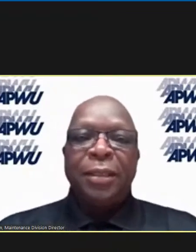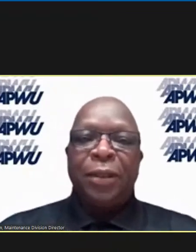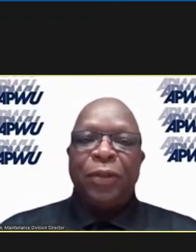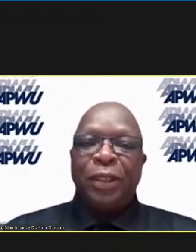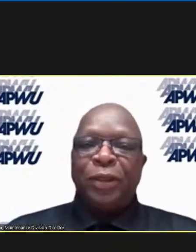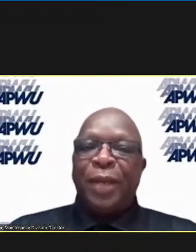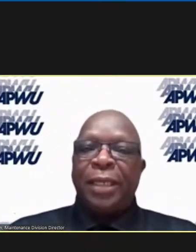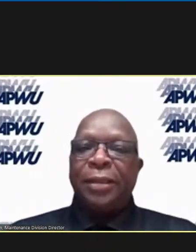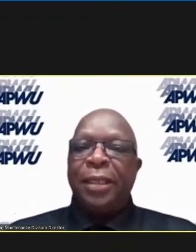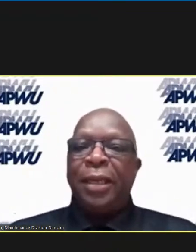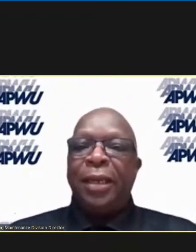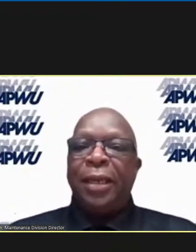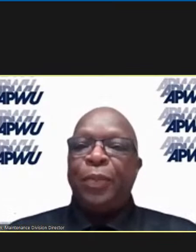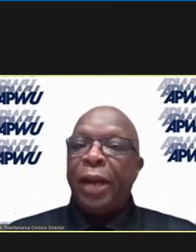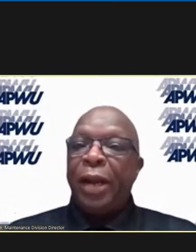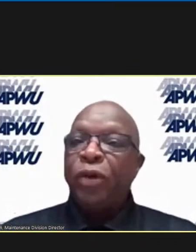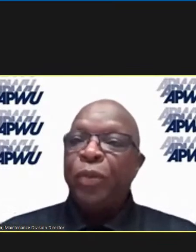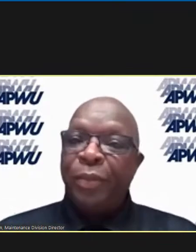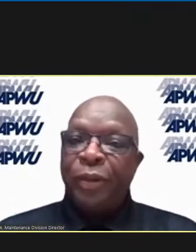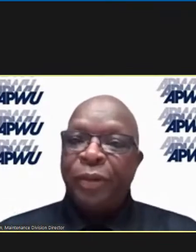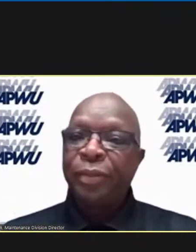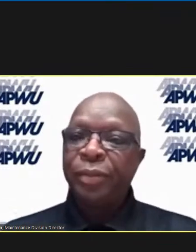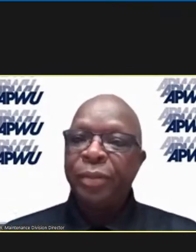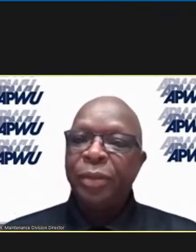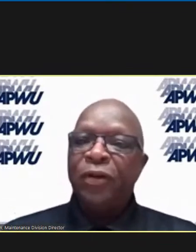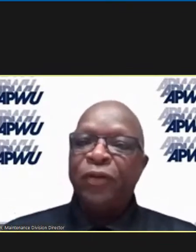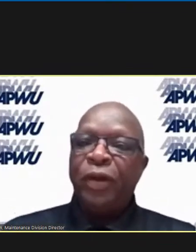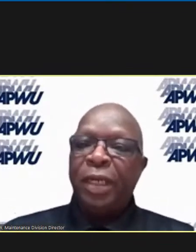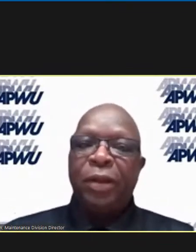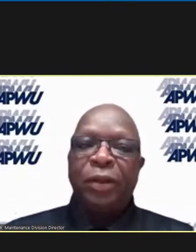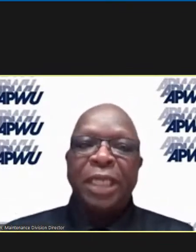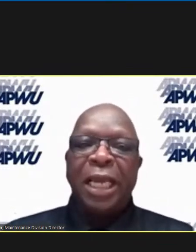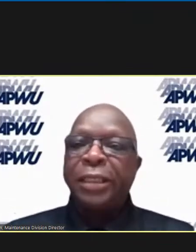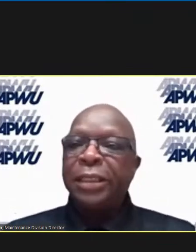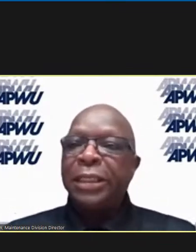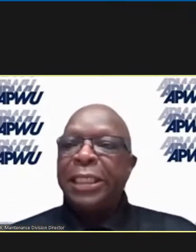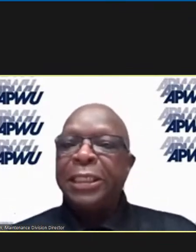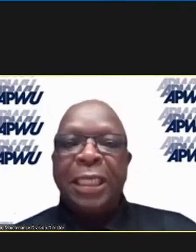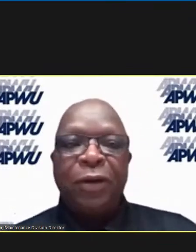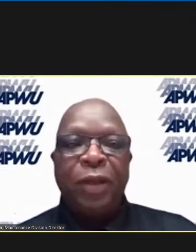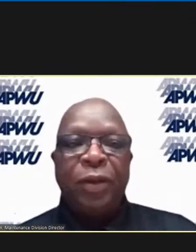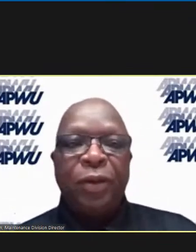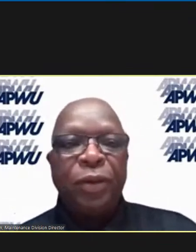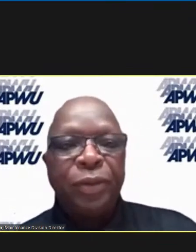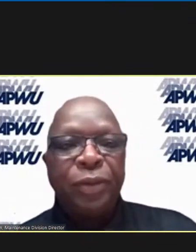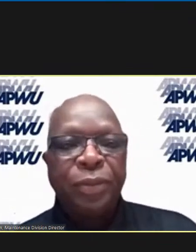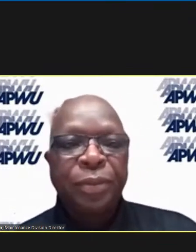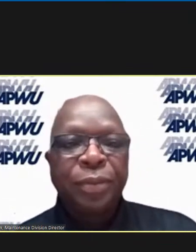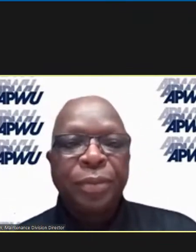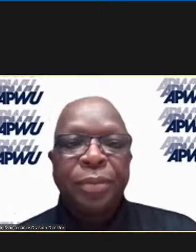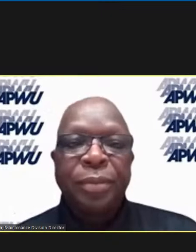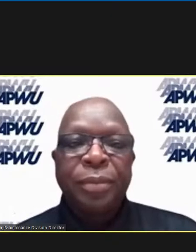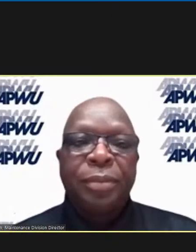.a. Director Balagon. I'm a proud member of Greater Los Angeles Area Local.